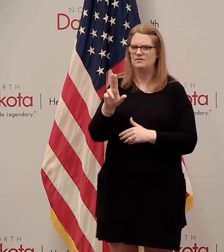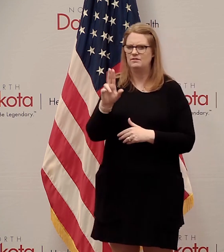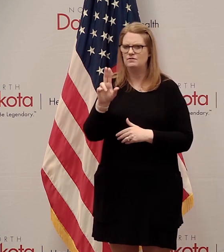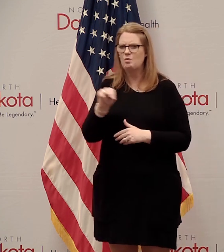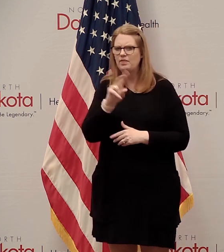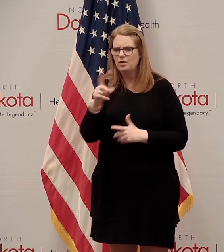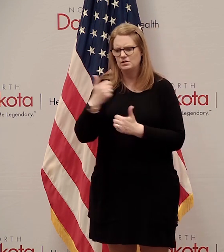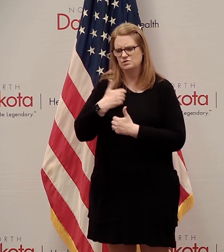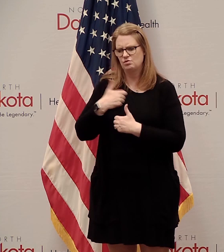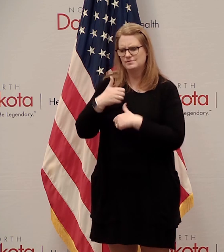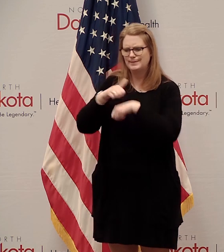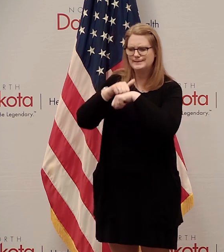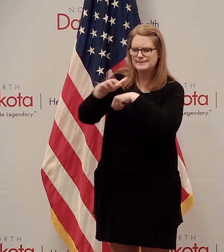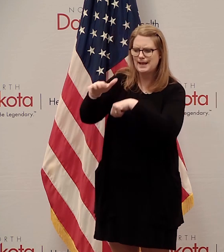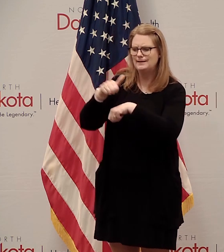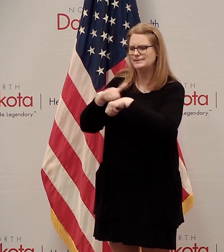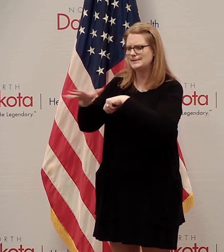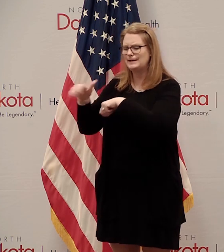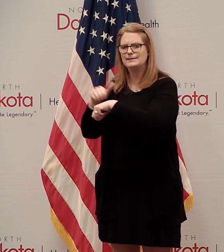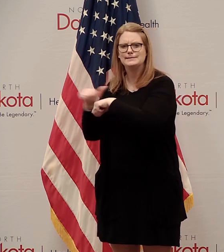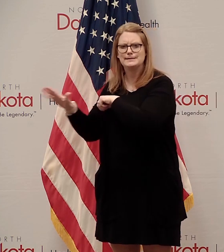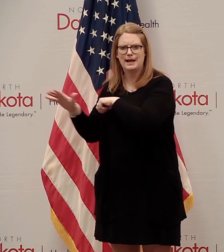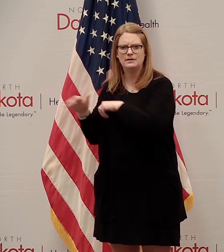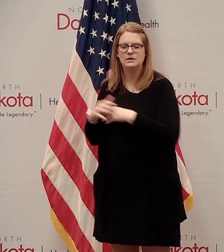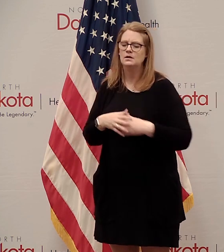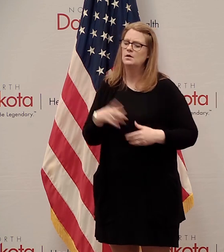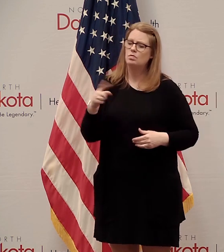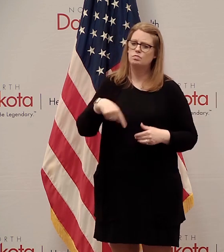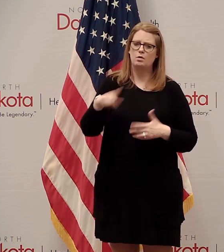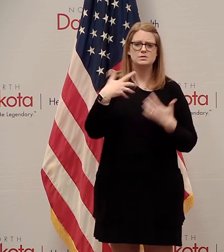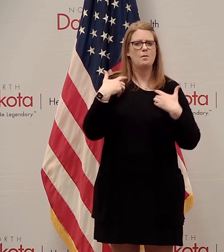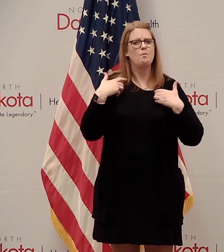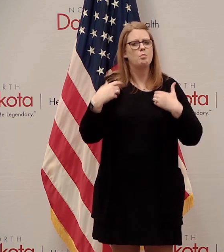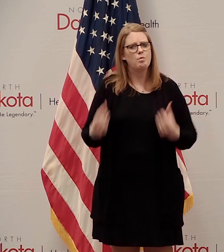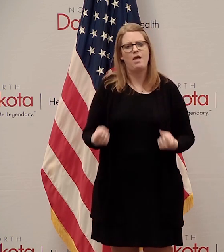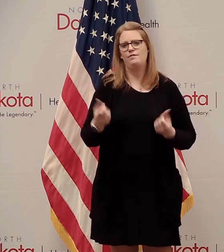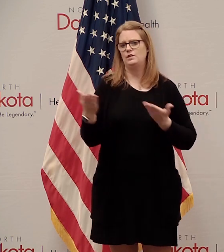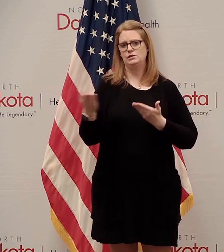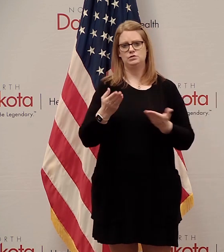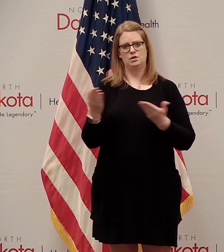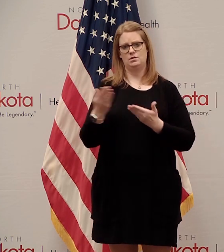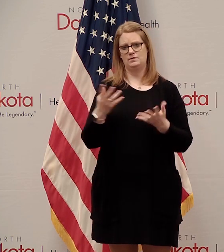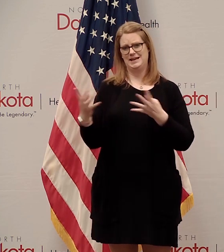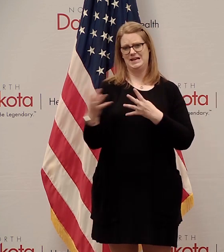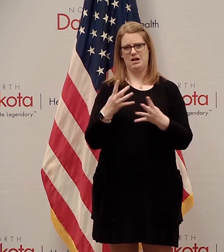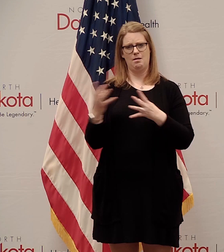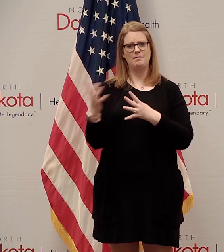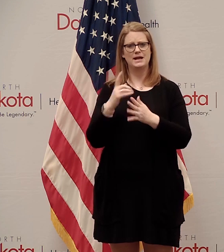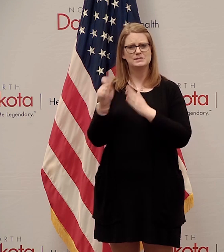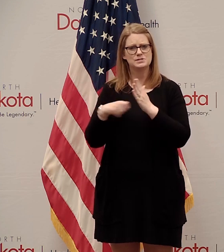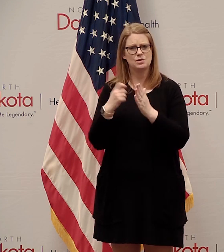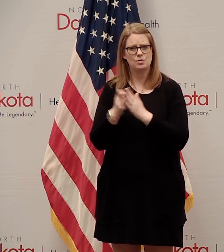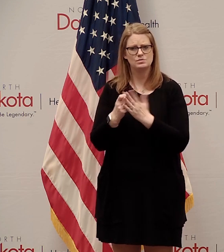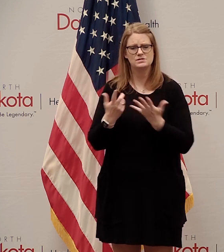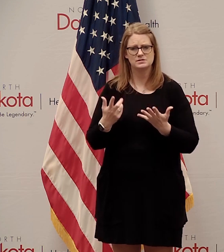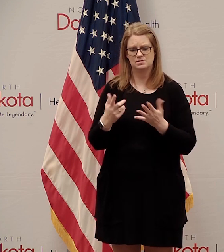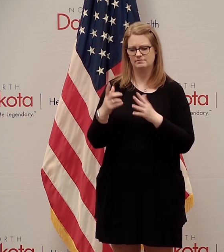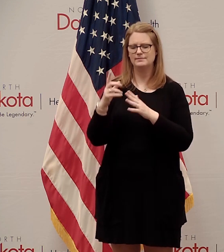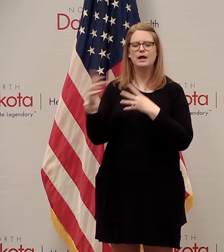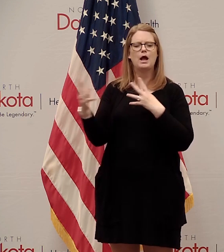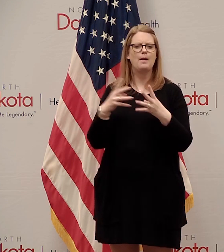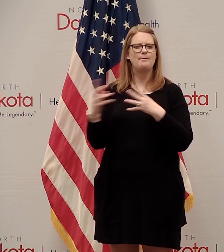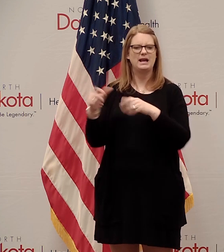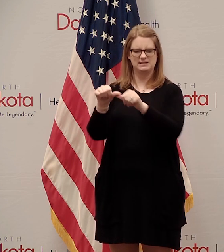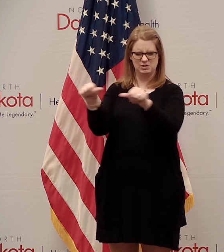Guard soldiers. And of course, some of those who've bravely served in combat zones have given the ultimate sacrifice. But the